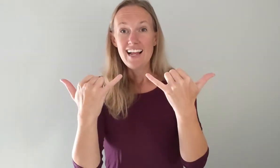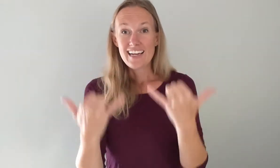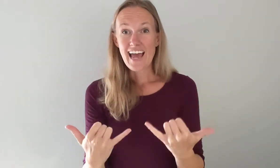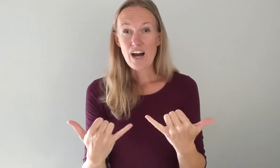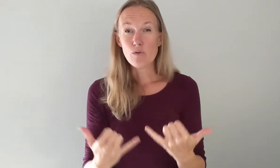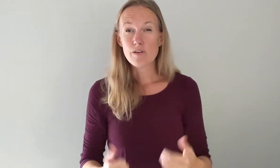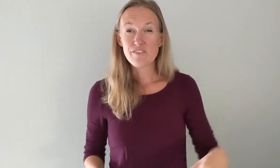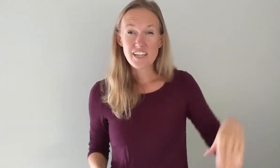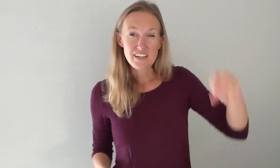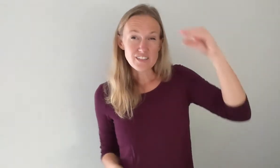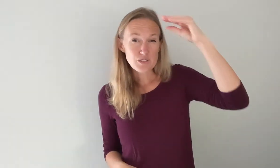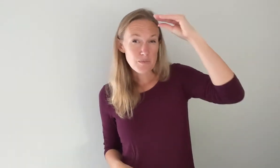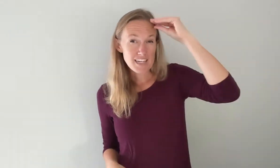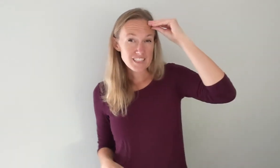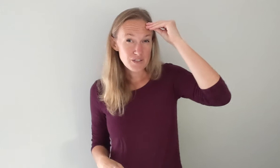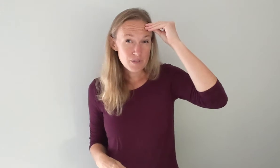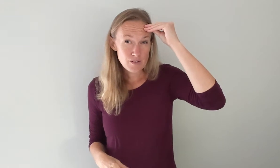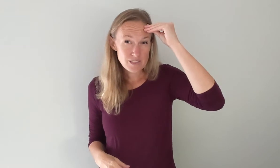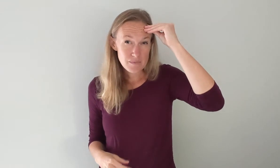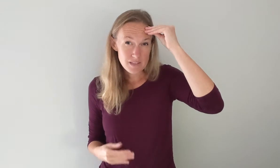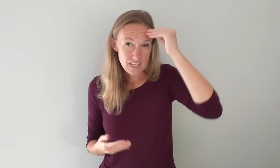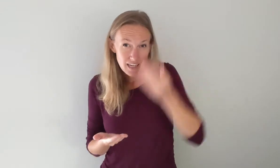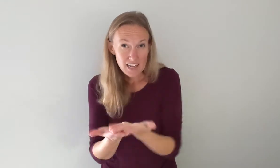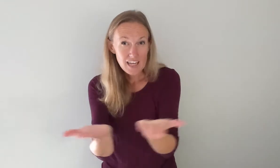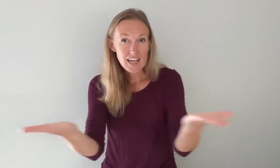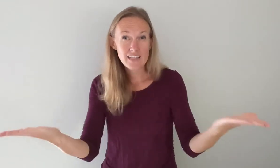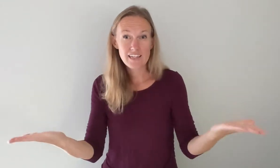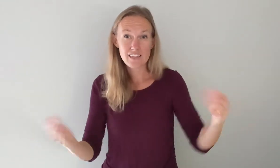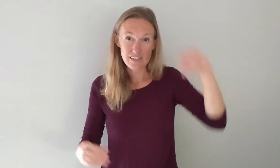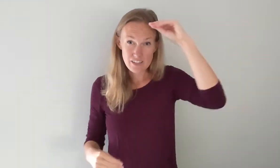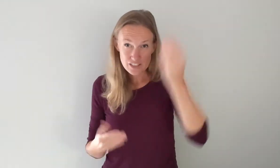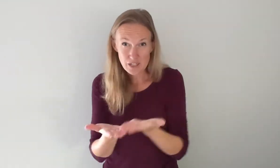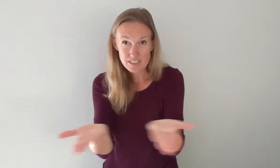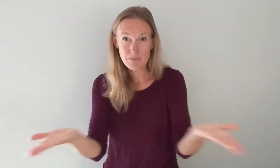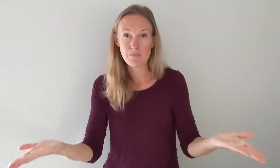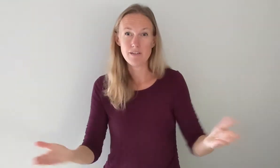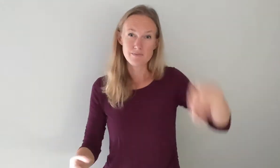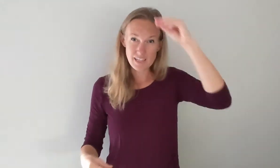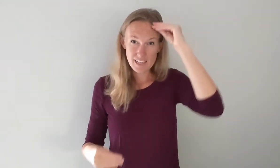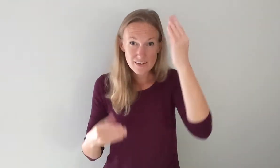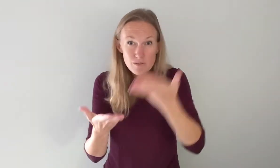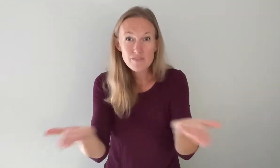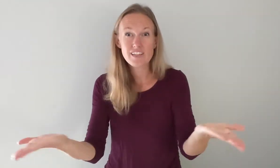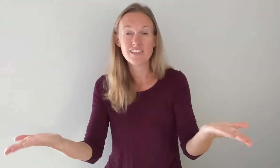Now revealed. Revealed. So imagine you know something and then you're going to show it to people. Okay revealed.